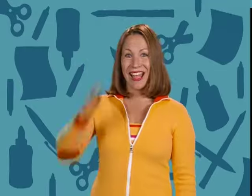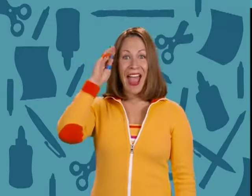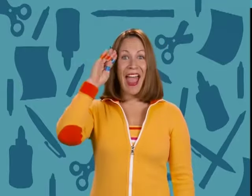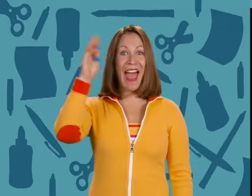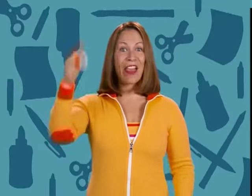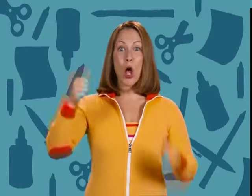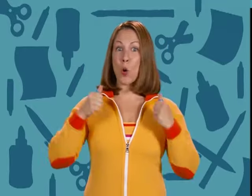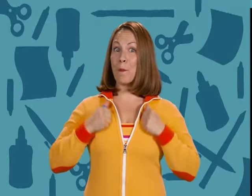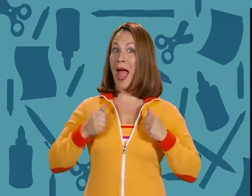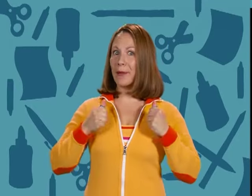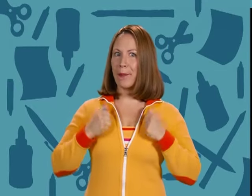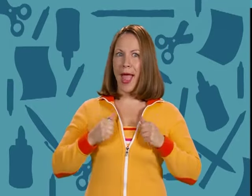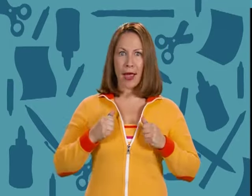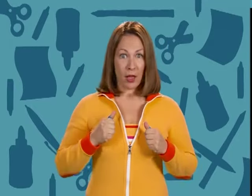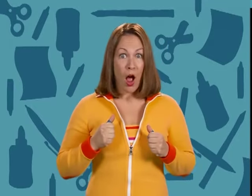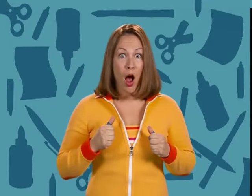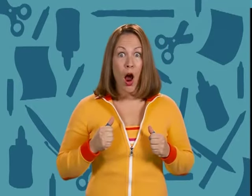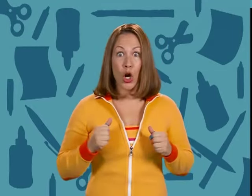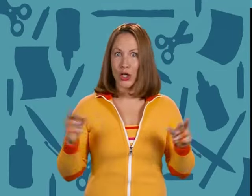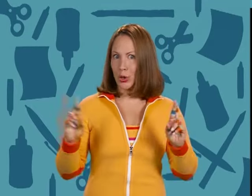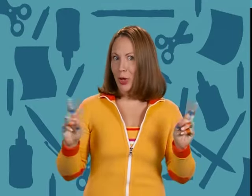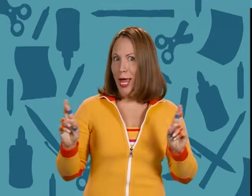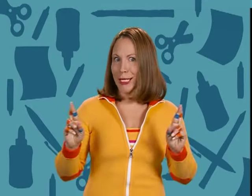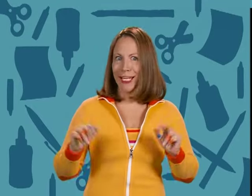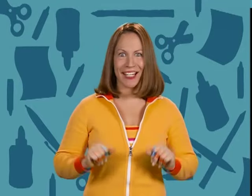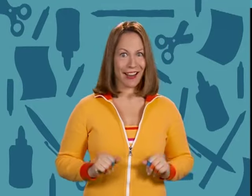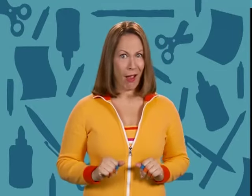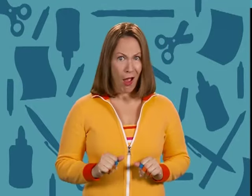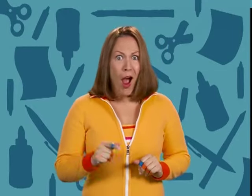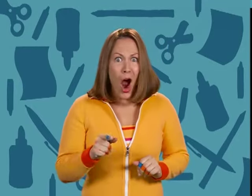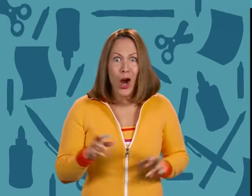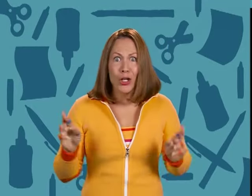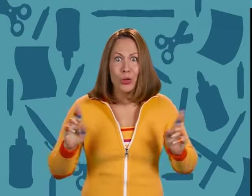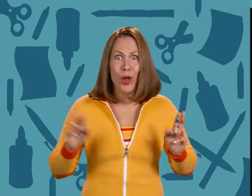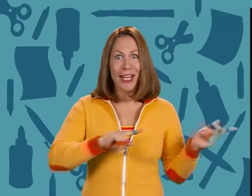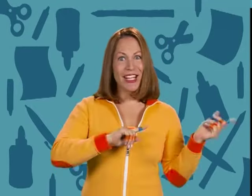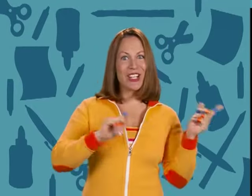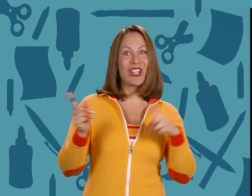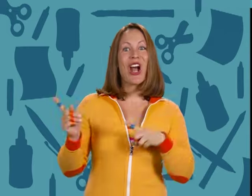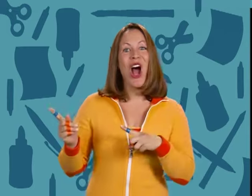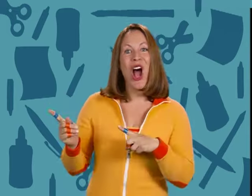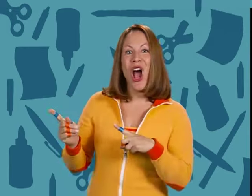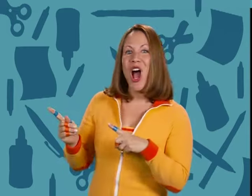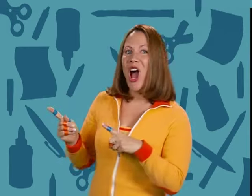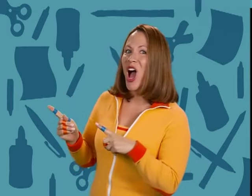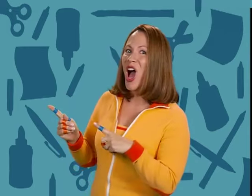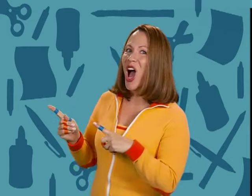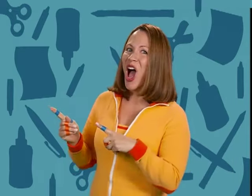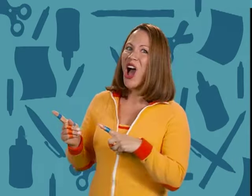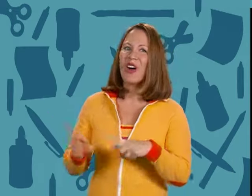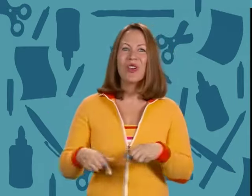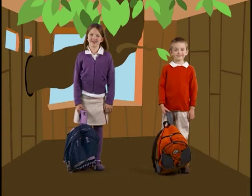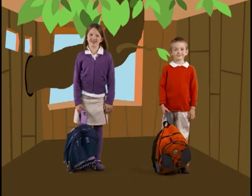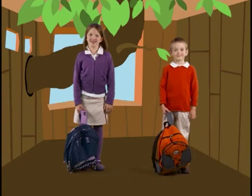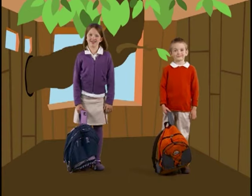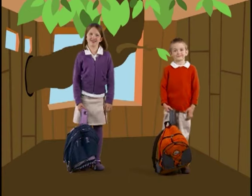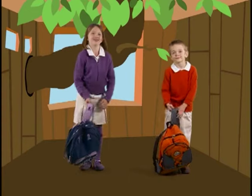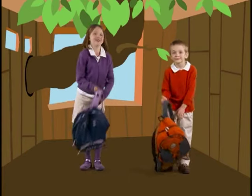Hello backpack, are you ready? Are you ready to go? Hello